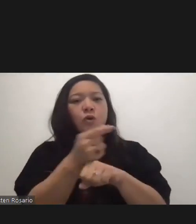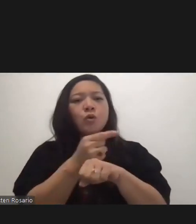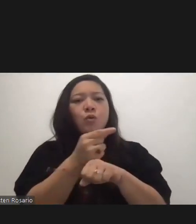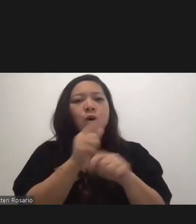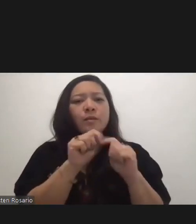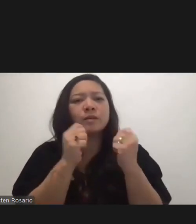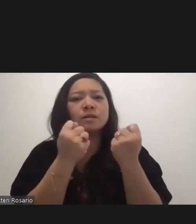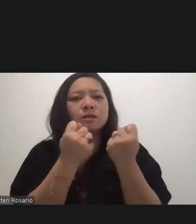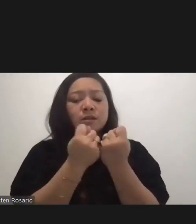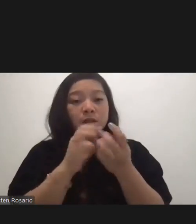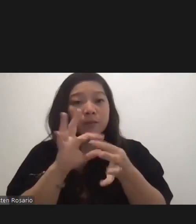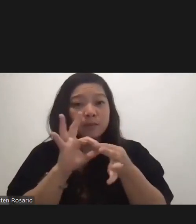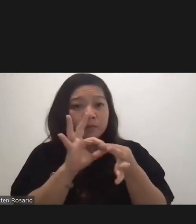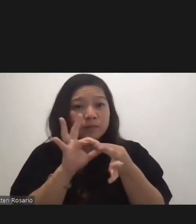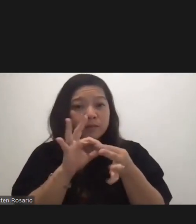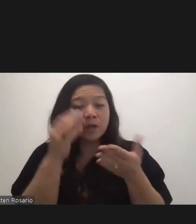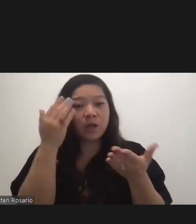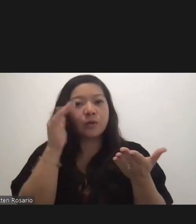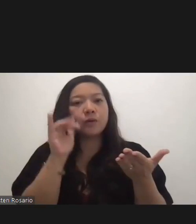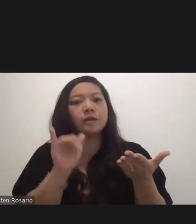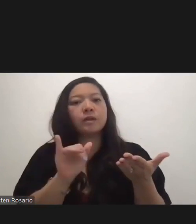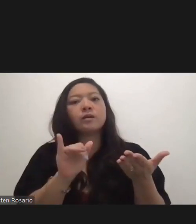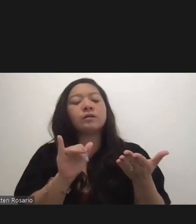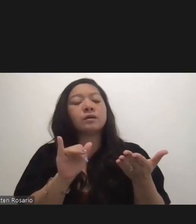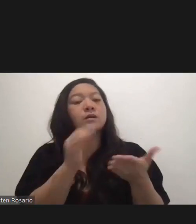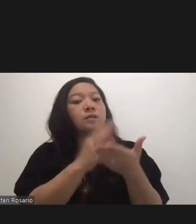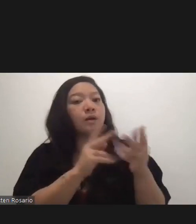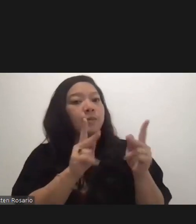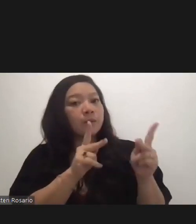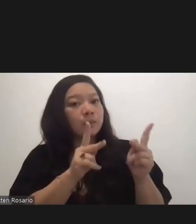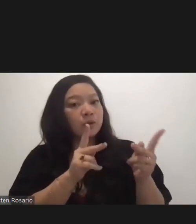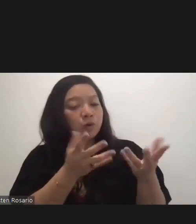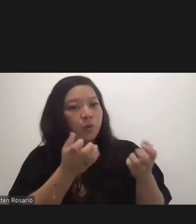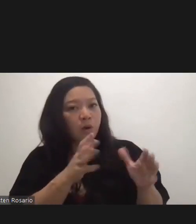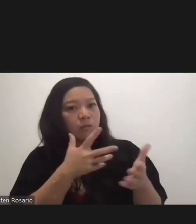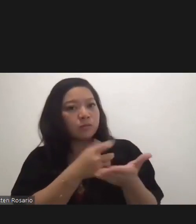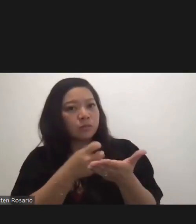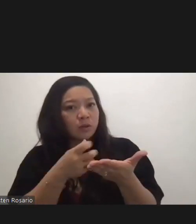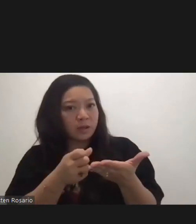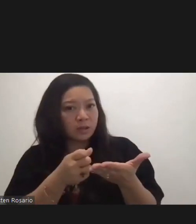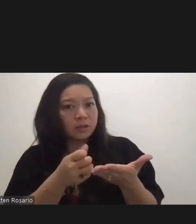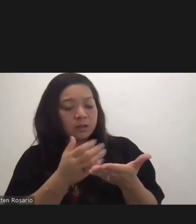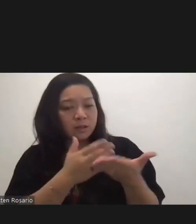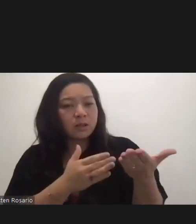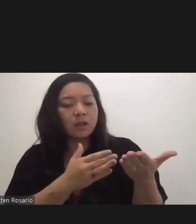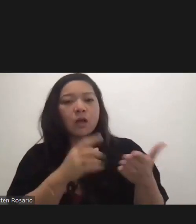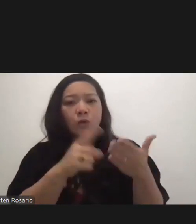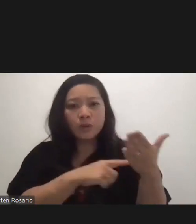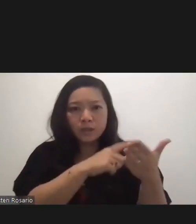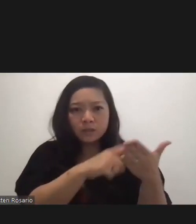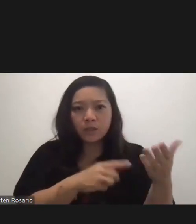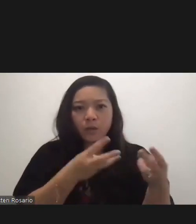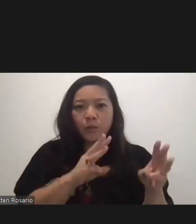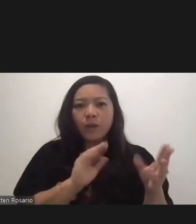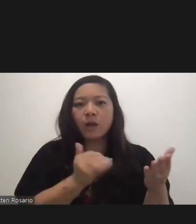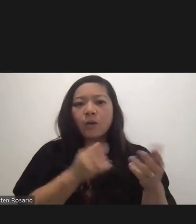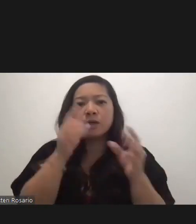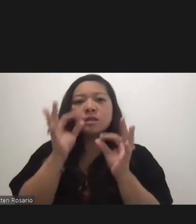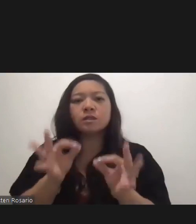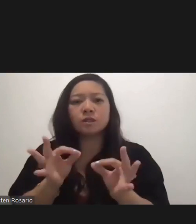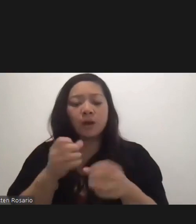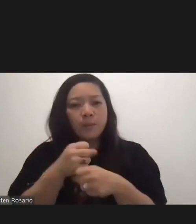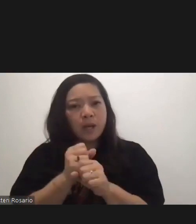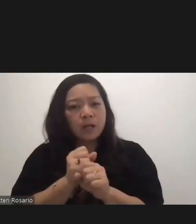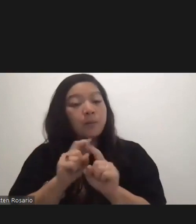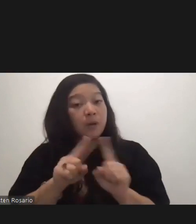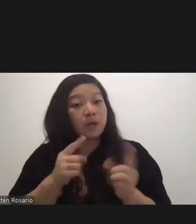And I know there are naysayers out there. And I know there are a lot of people criticizing the way our decisions are being made.